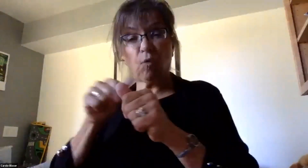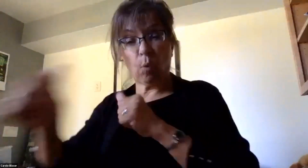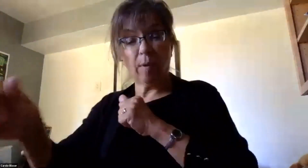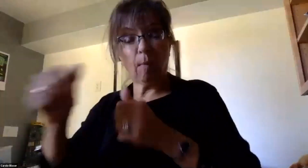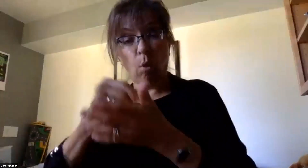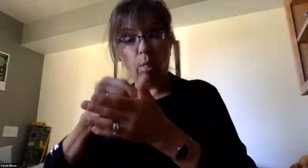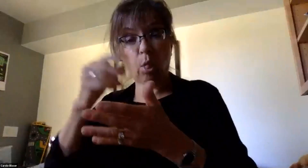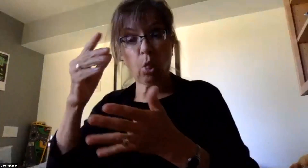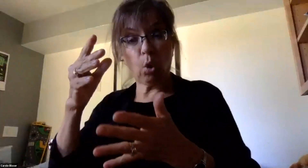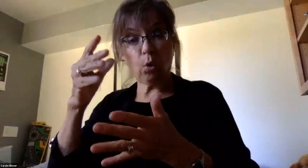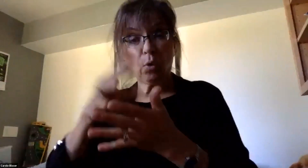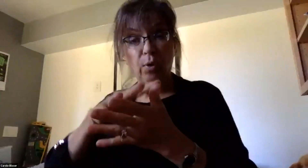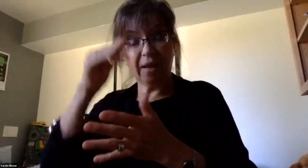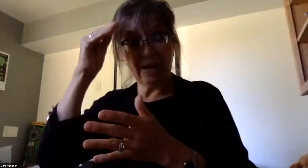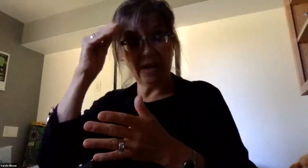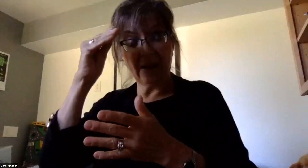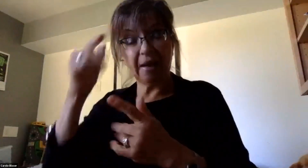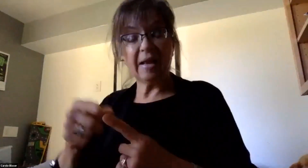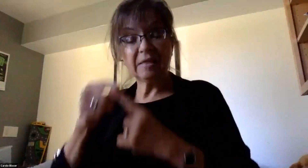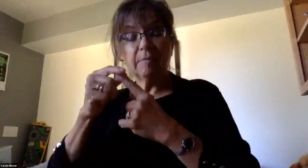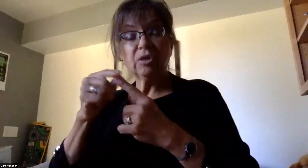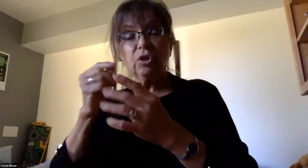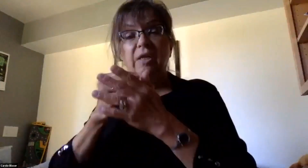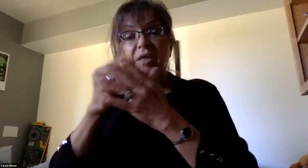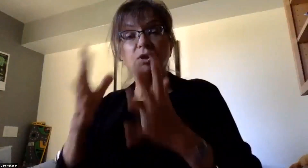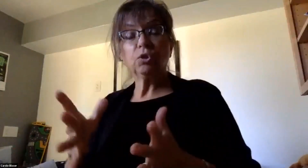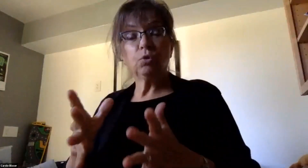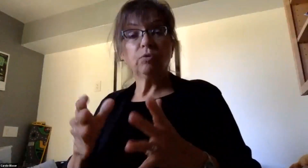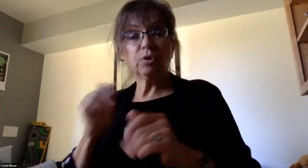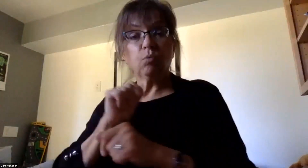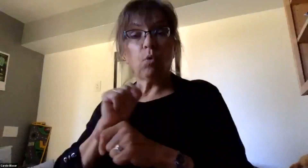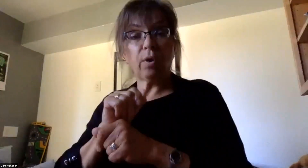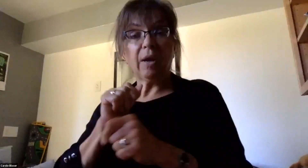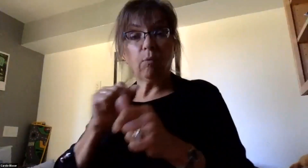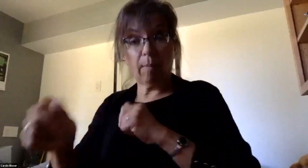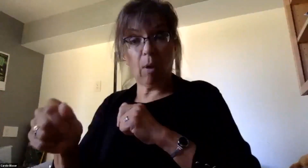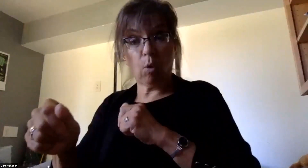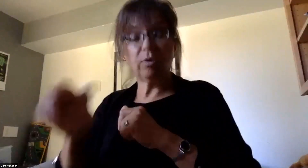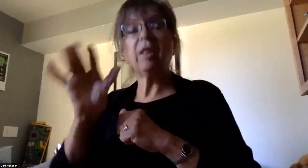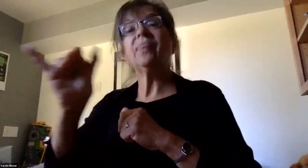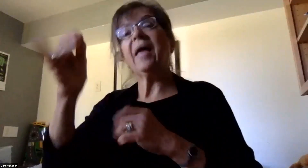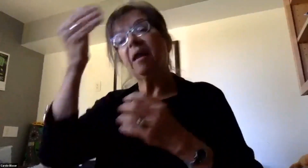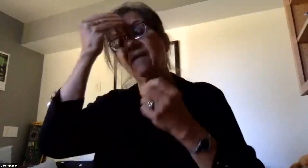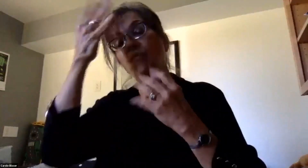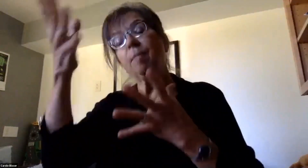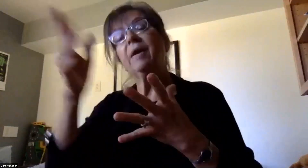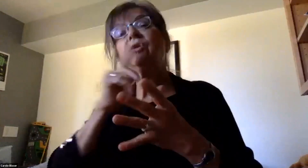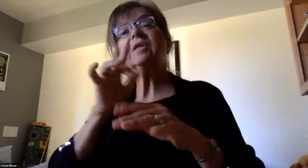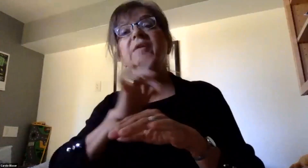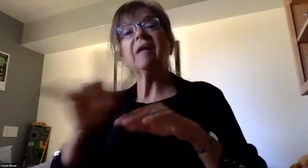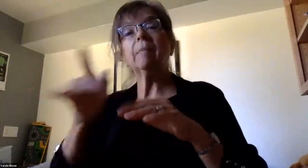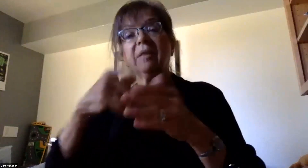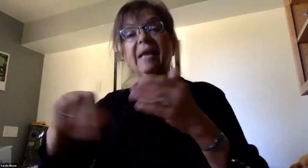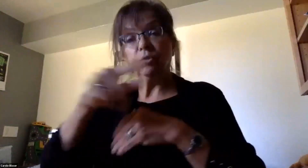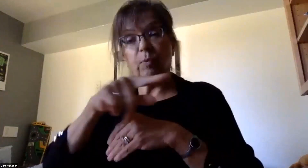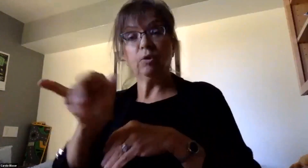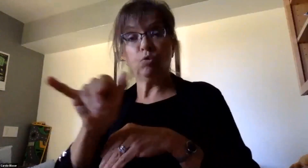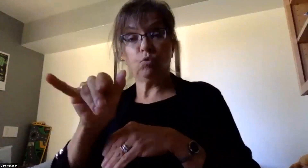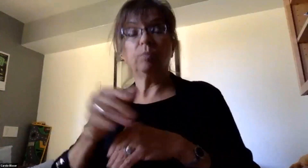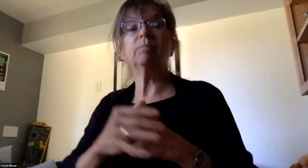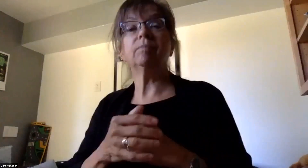especially for students working fully remote? Once again, that information will be available next week as well.